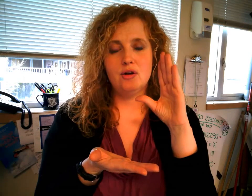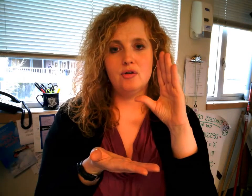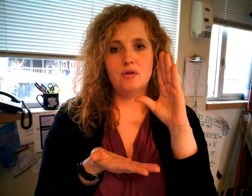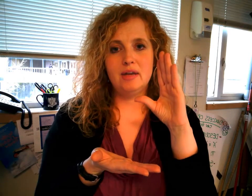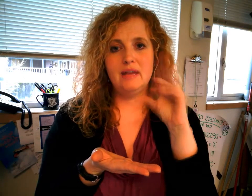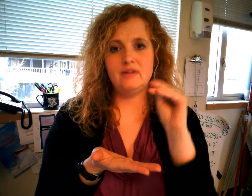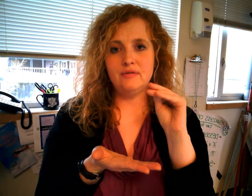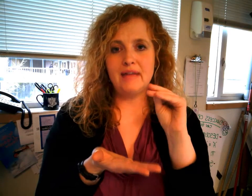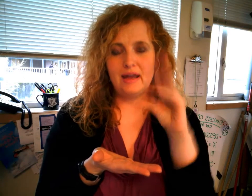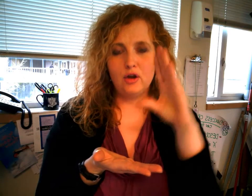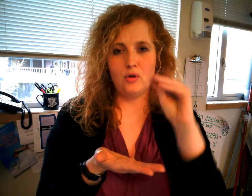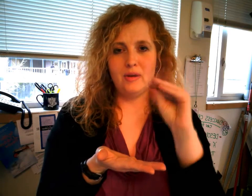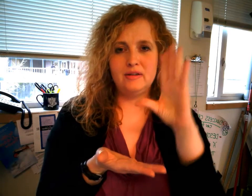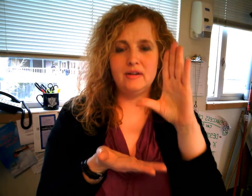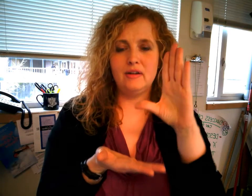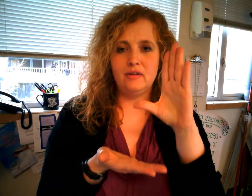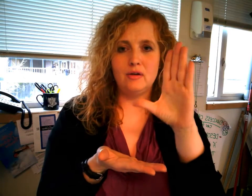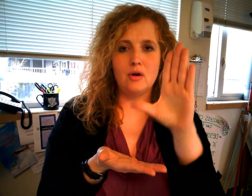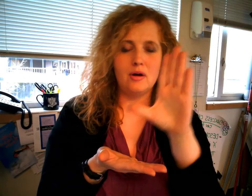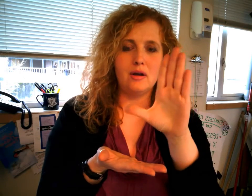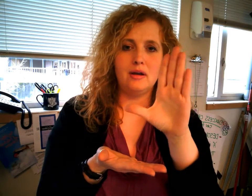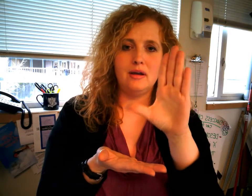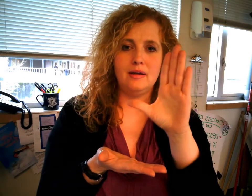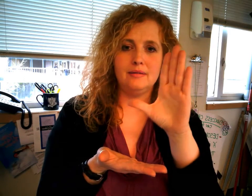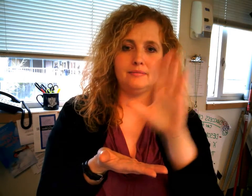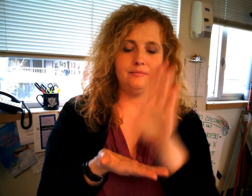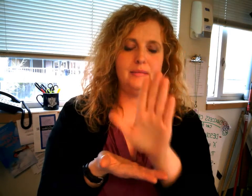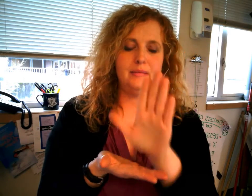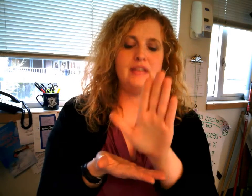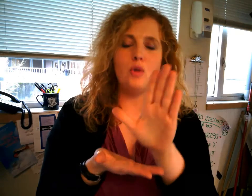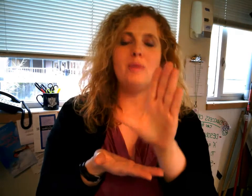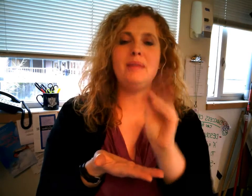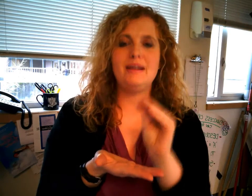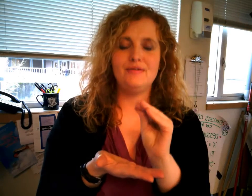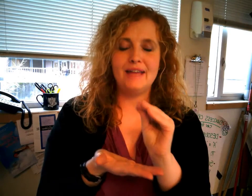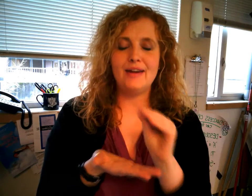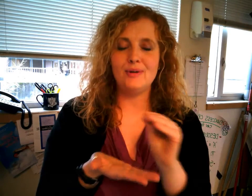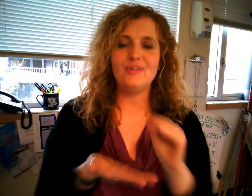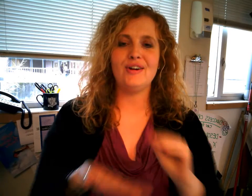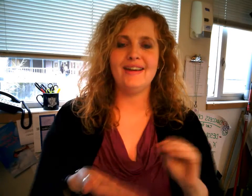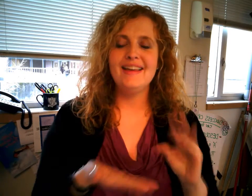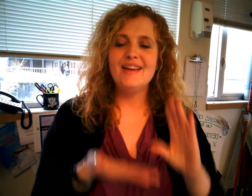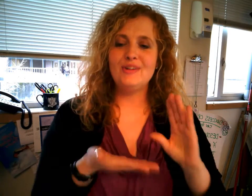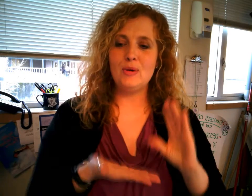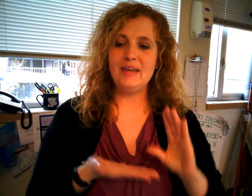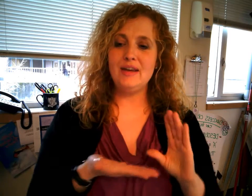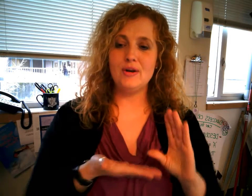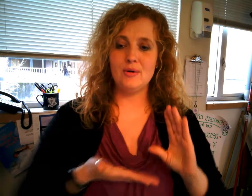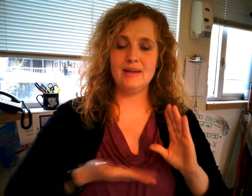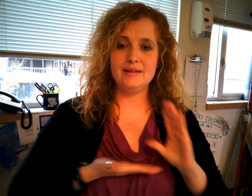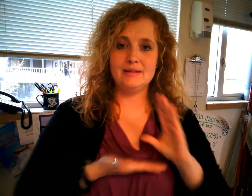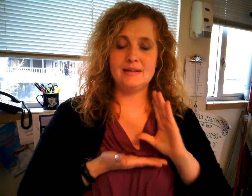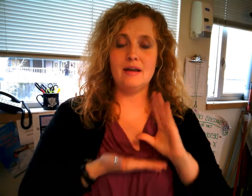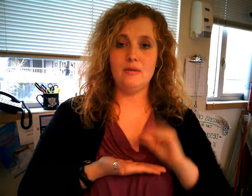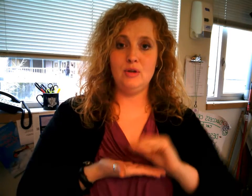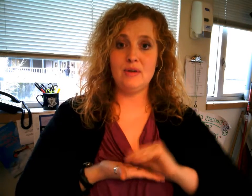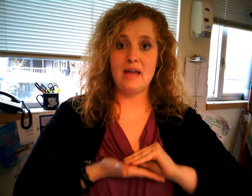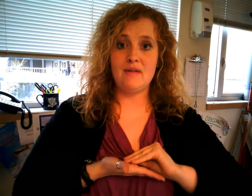flat oh sorry so ego is you can have a